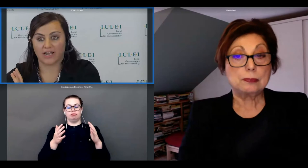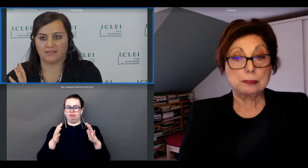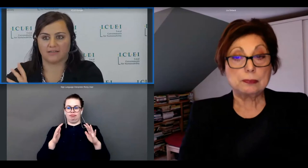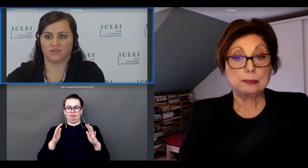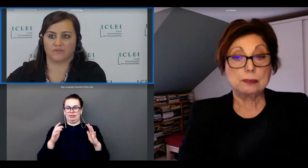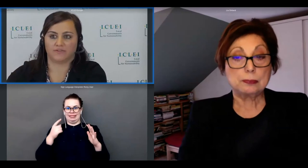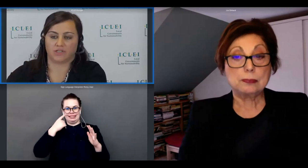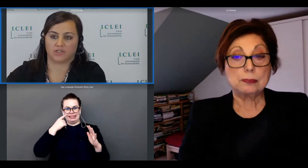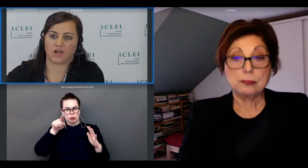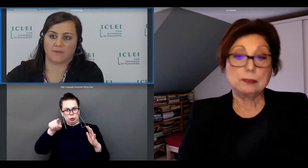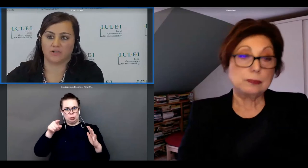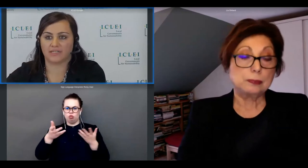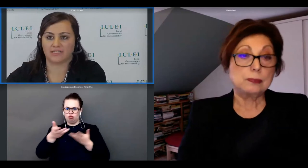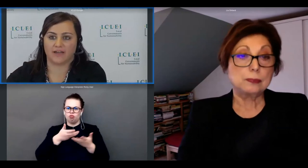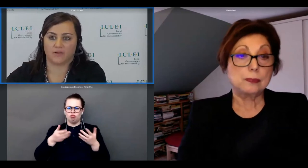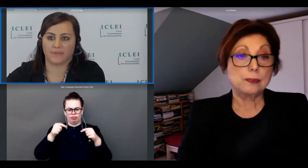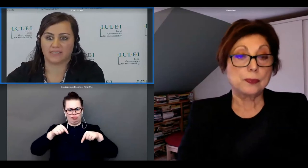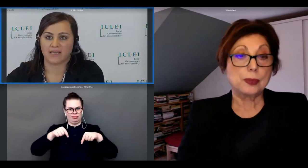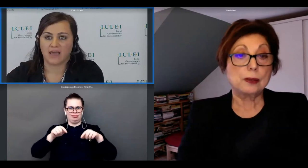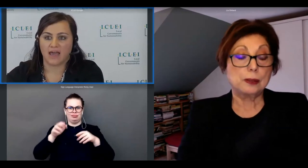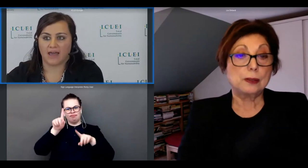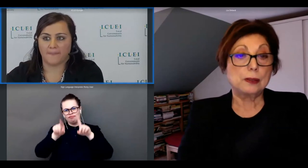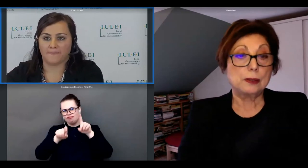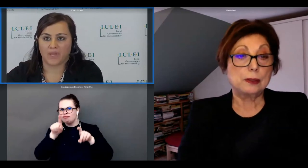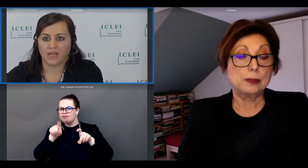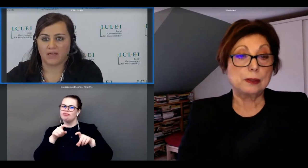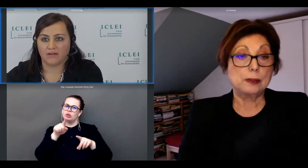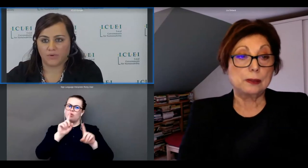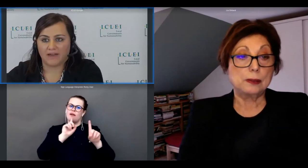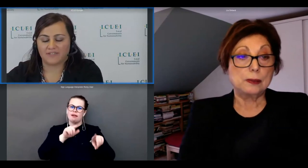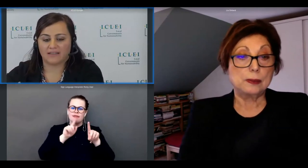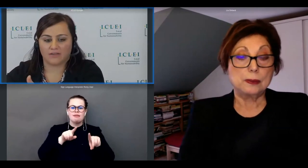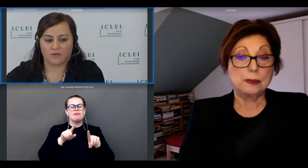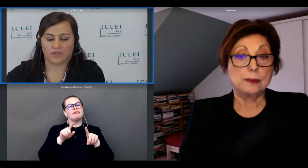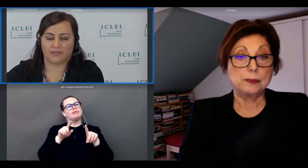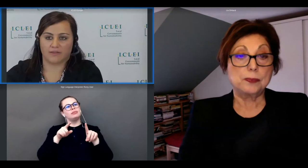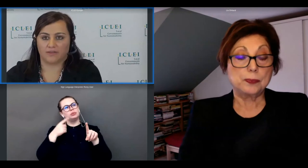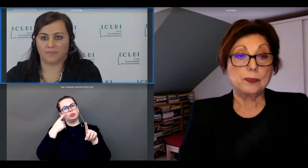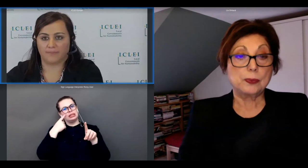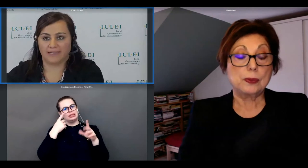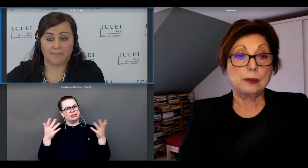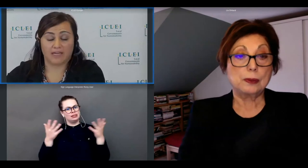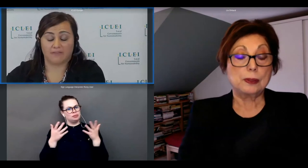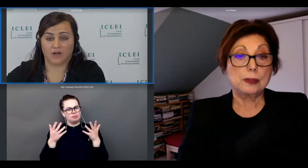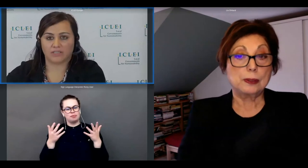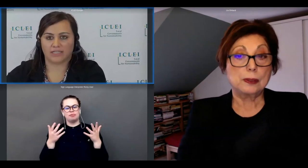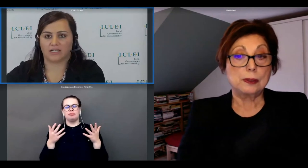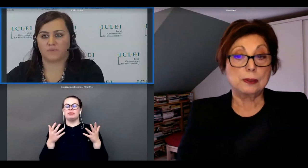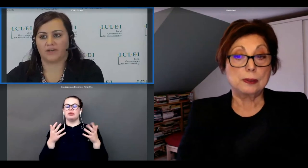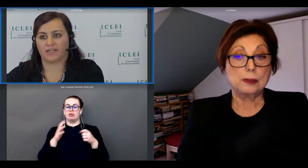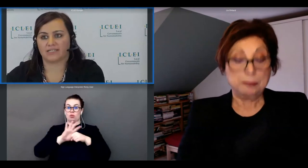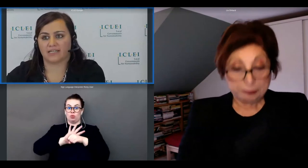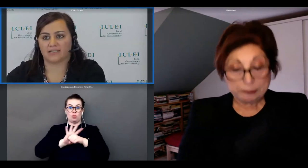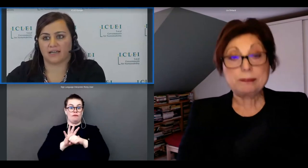trends that you've described and all these developments um we have seen that also the the pandemic and the lockdown